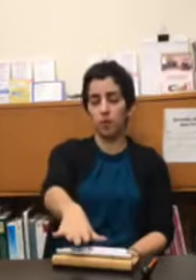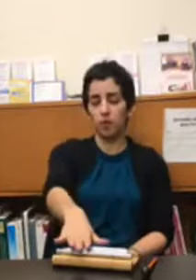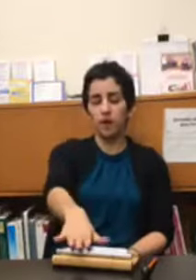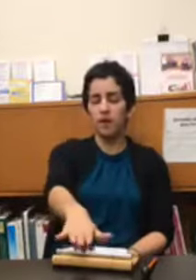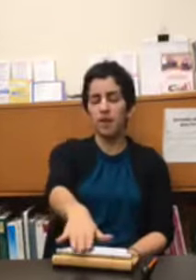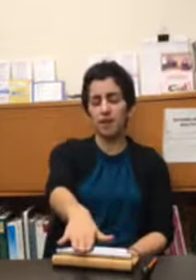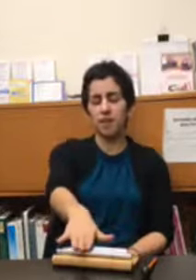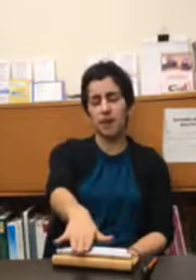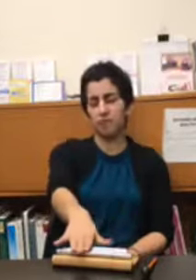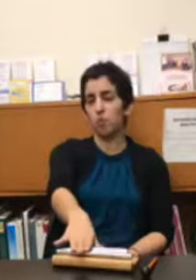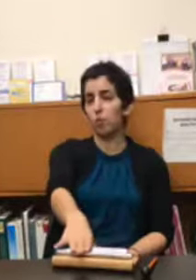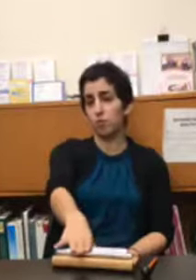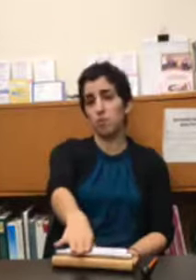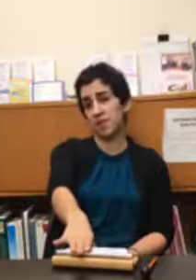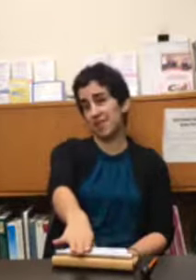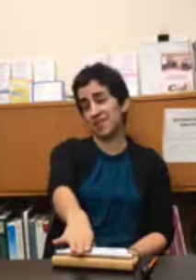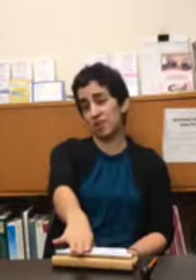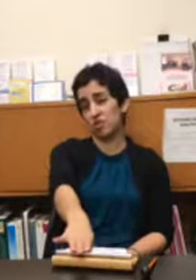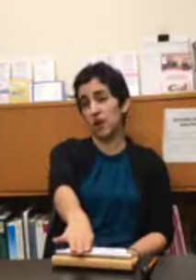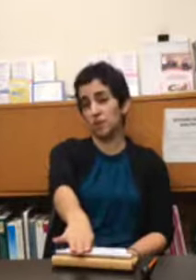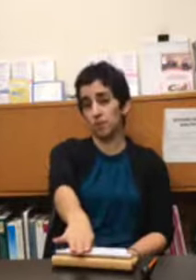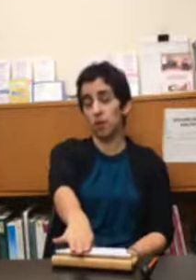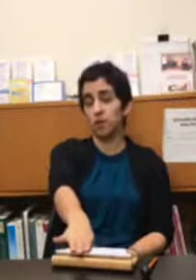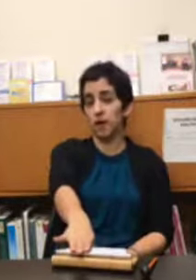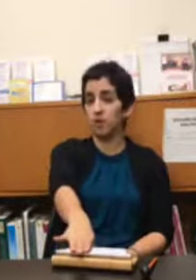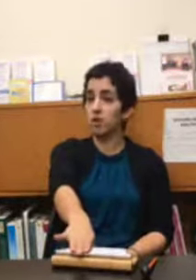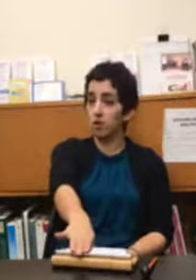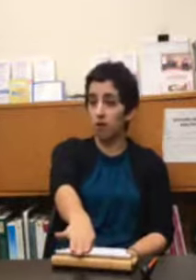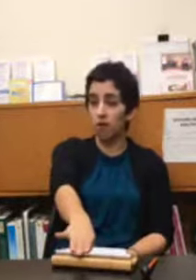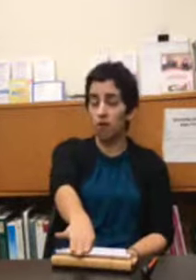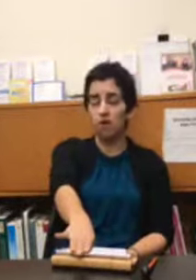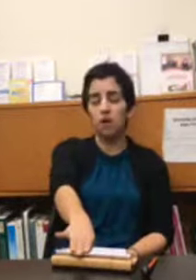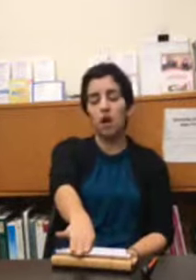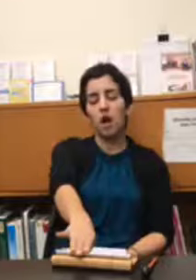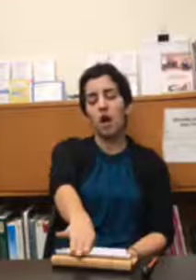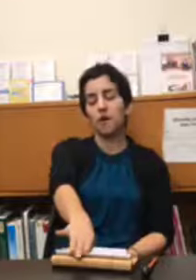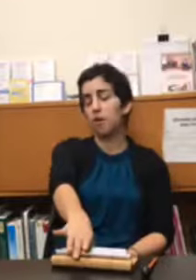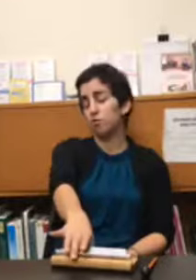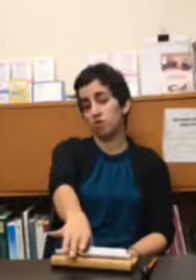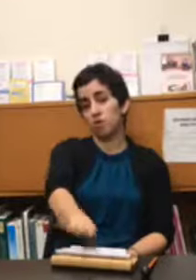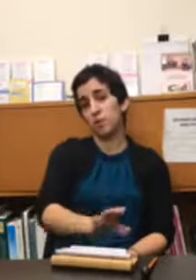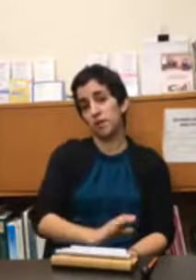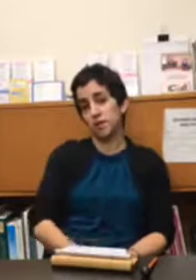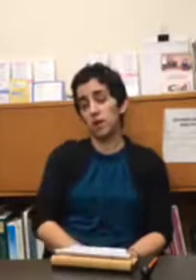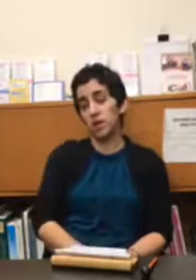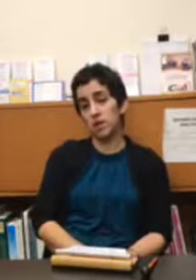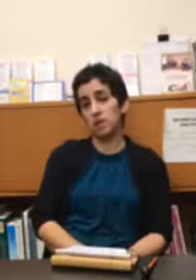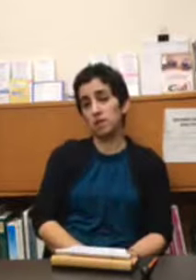play and i'd likely have more with me than a set of chimes i'd probably have a guitar and an ocean drum at the very least